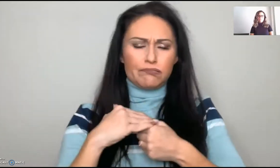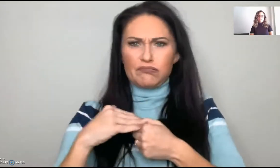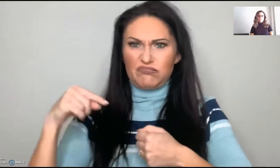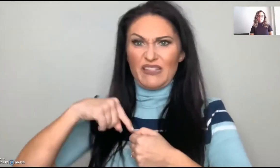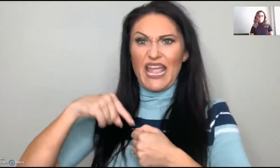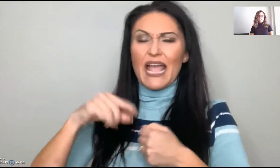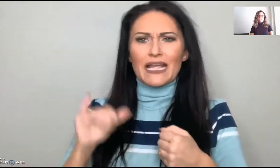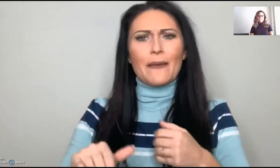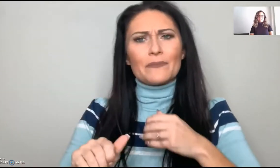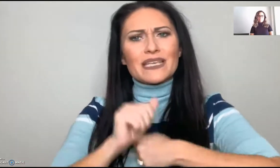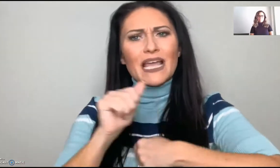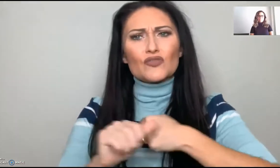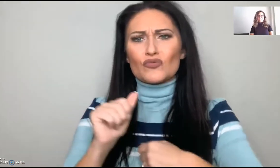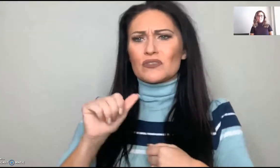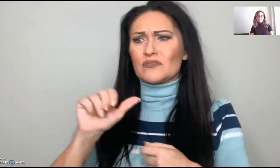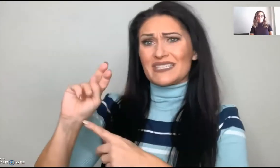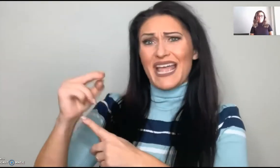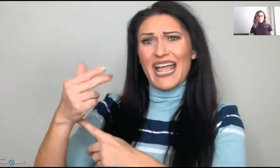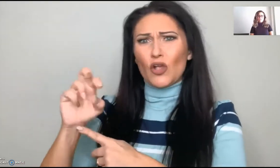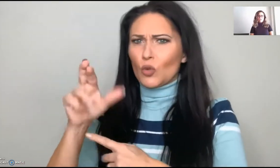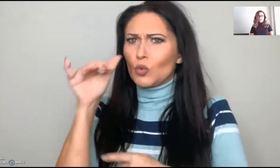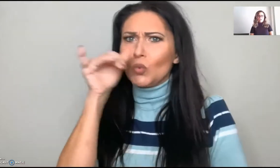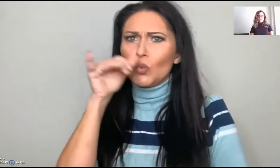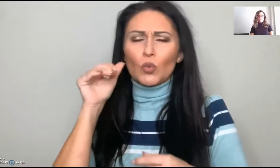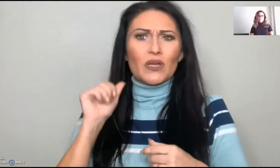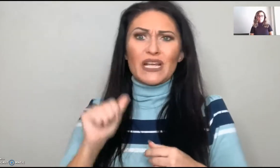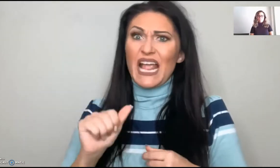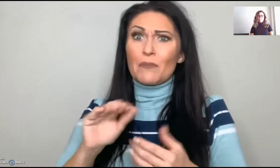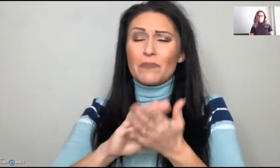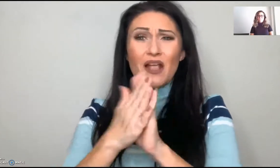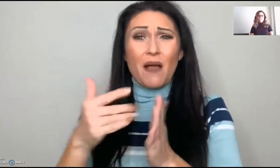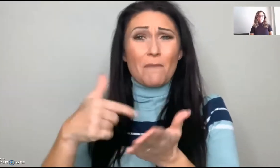my marriage, being deaf. All of that is really dangerous.